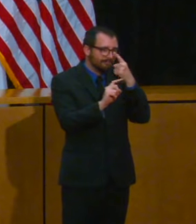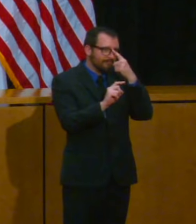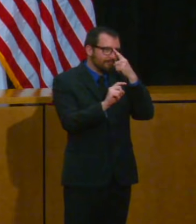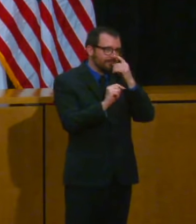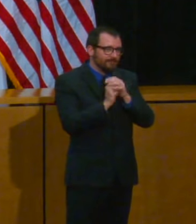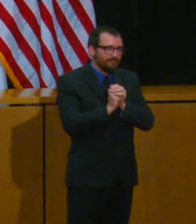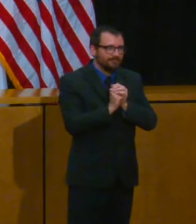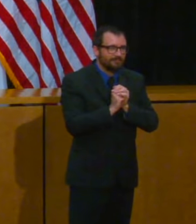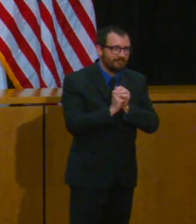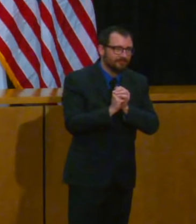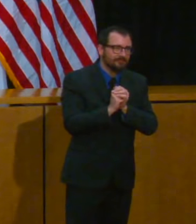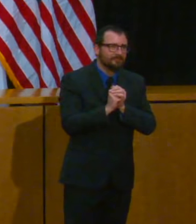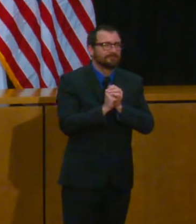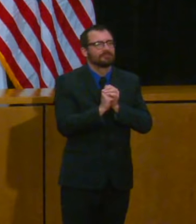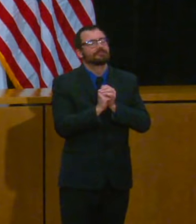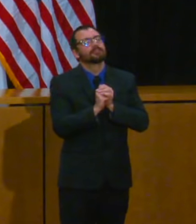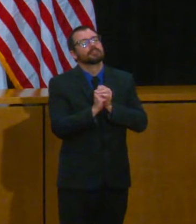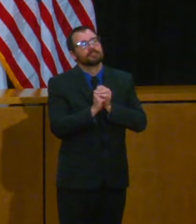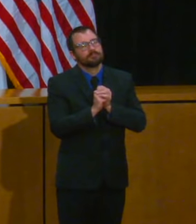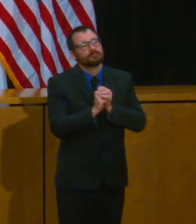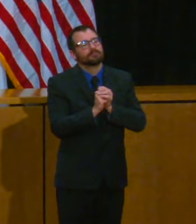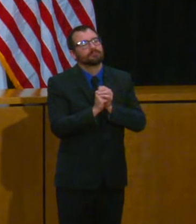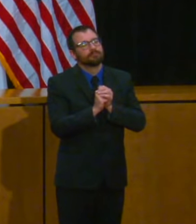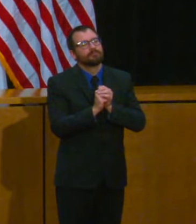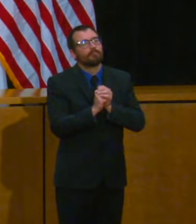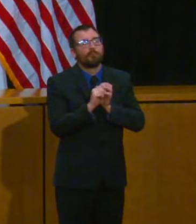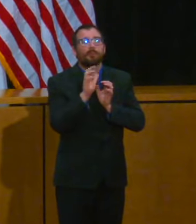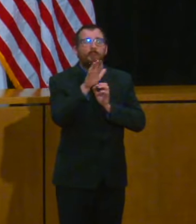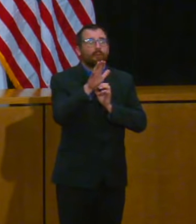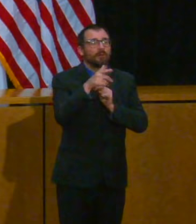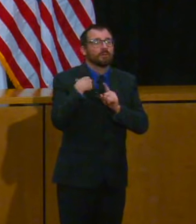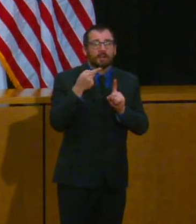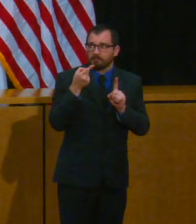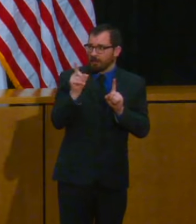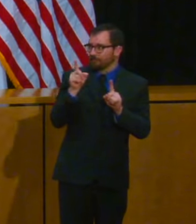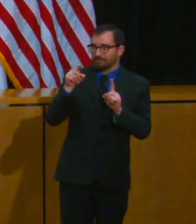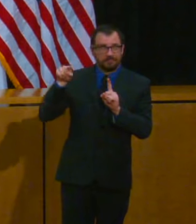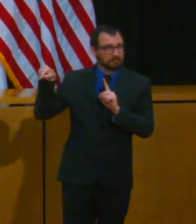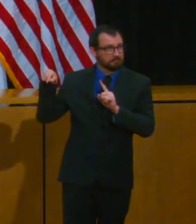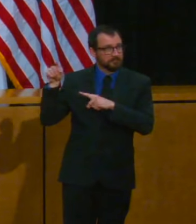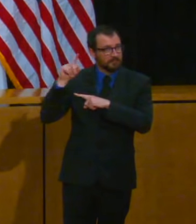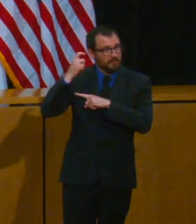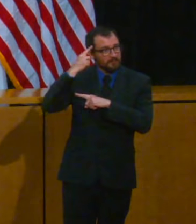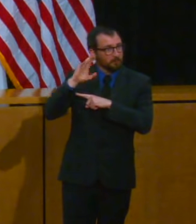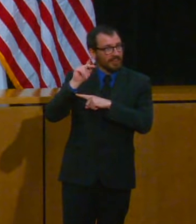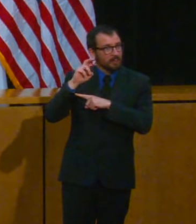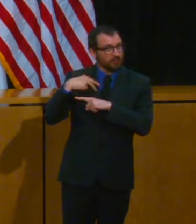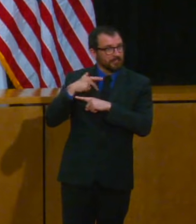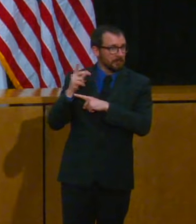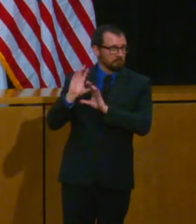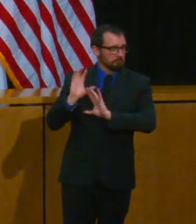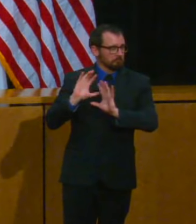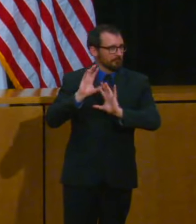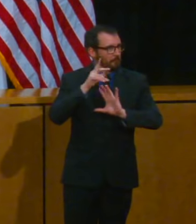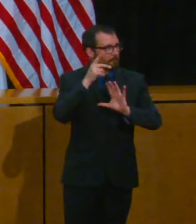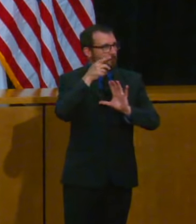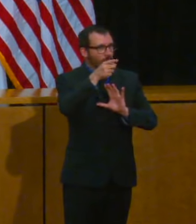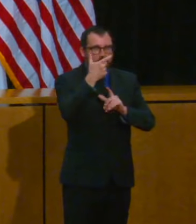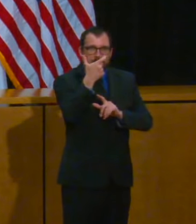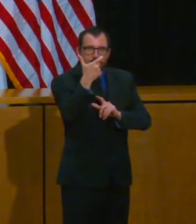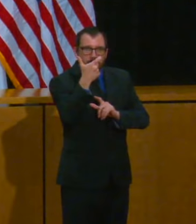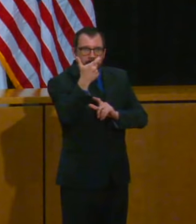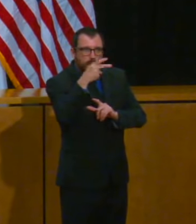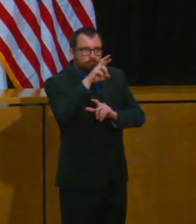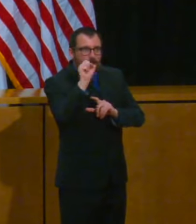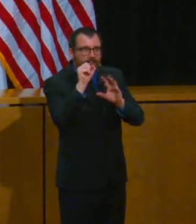including social media hearing or reading constantly about the pandemic repeatedly can be upsetting it's